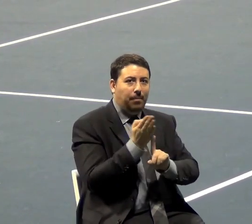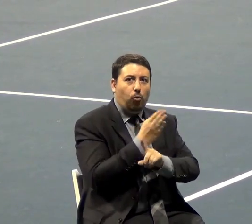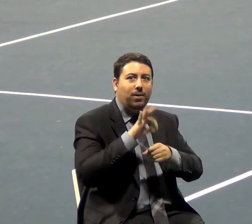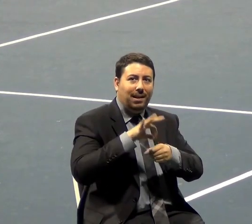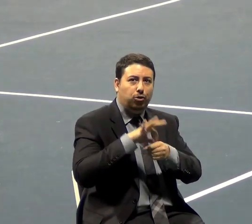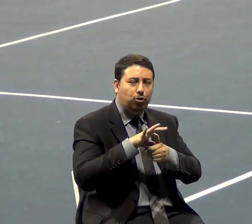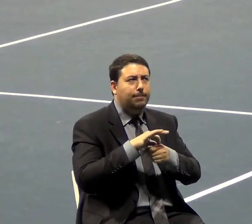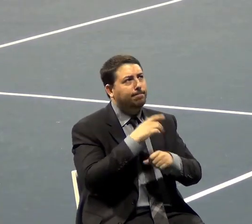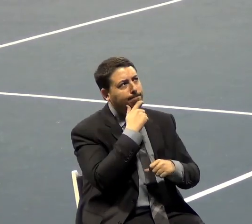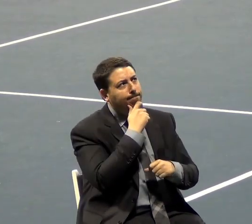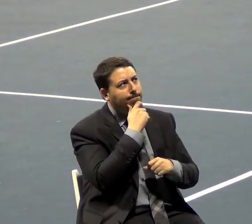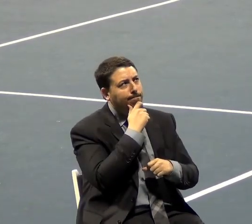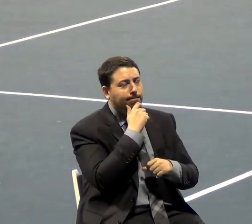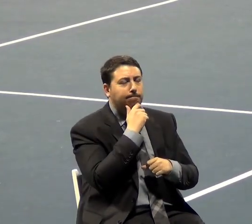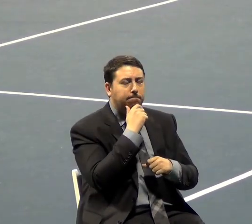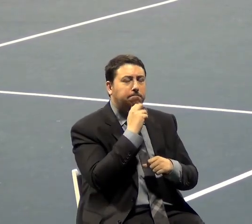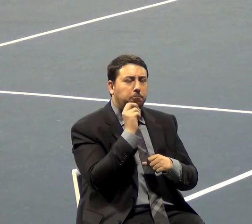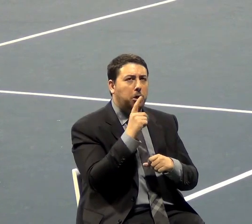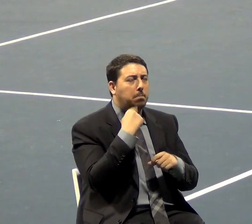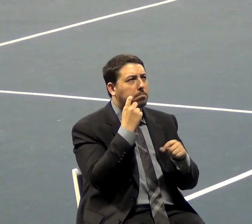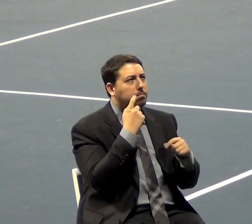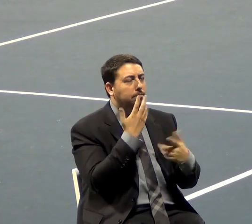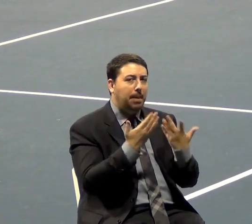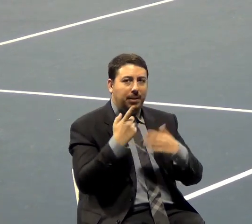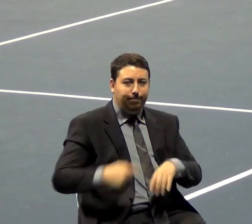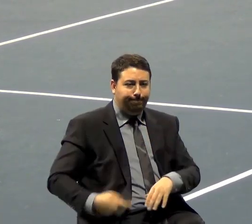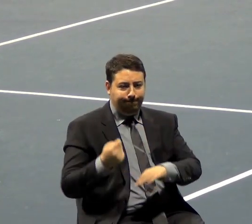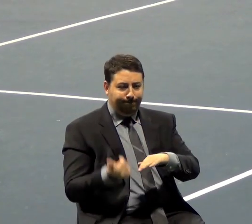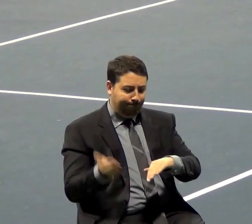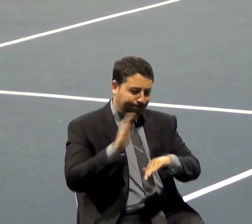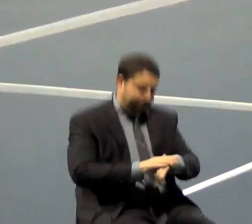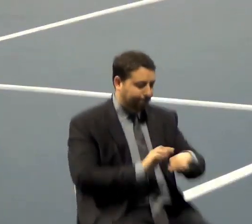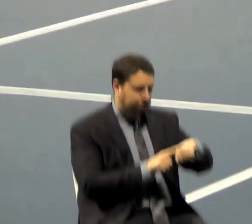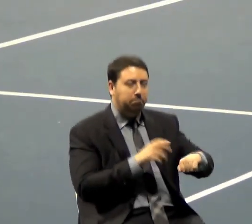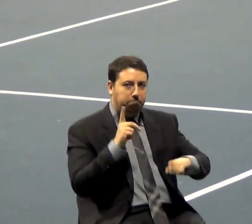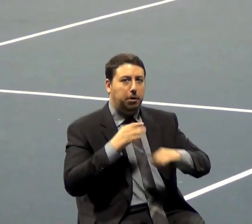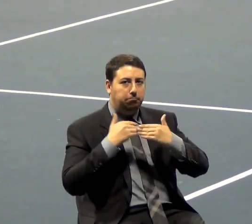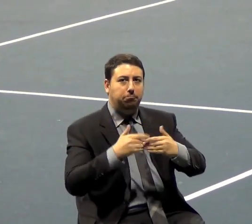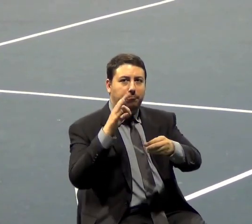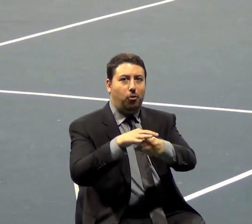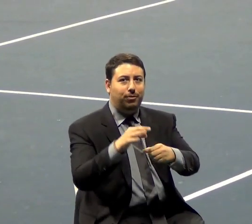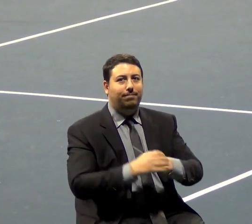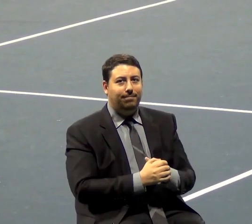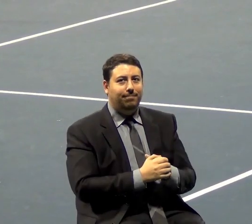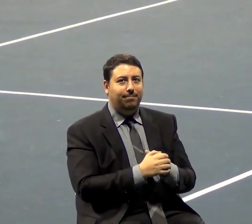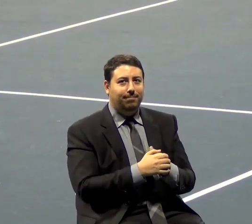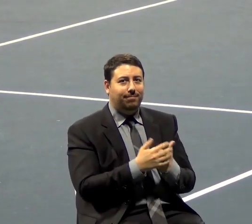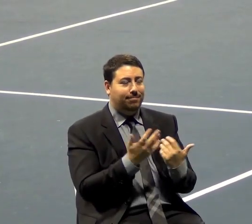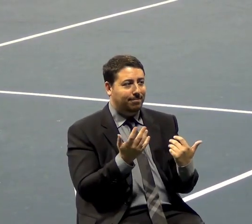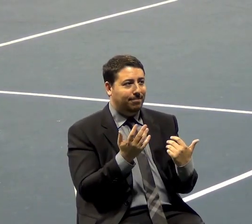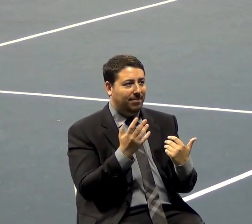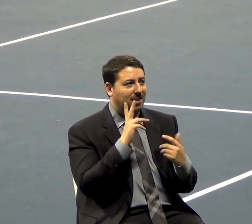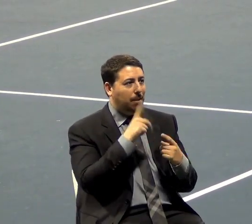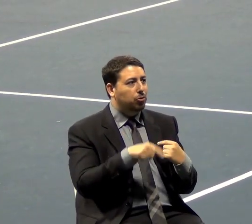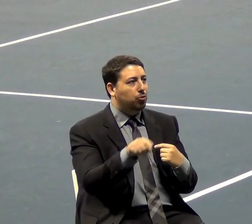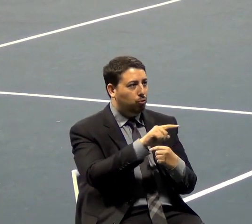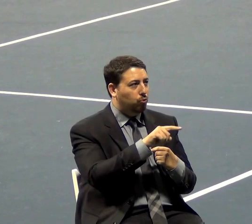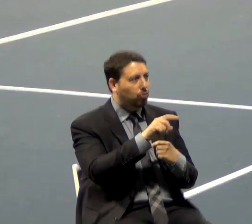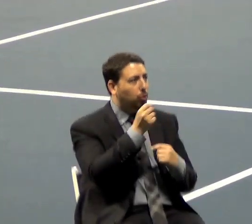then they go and decide what they might do, and they flip a coin and these kind of things. But it is up to you to understand these